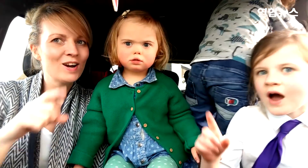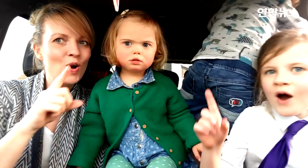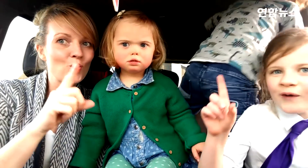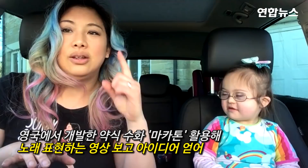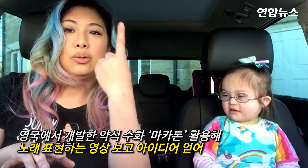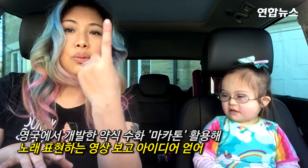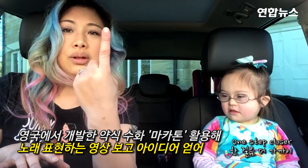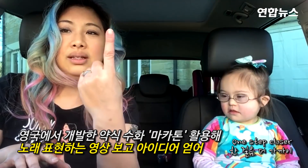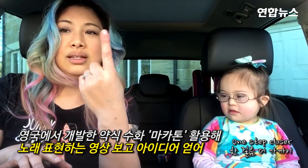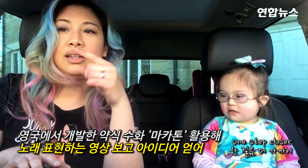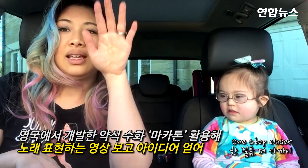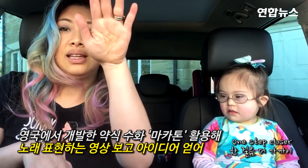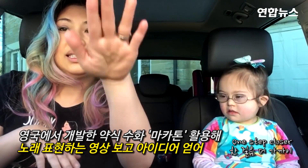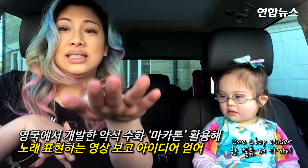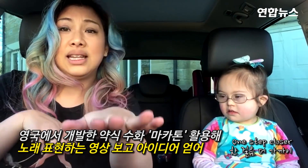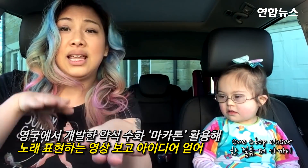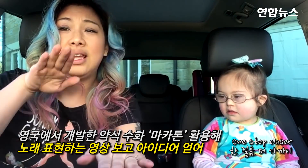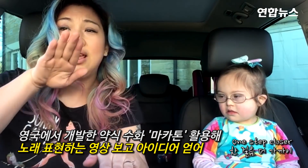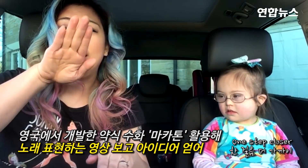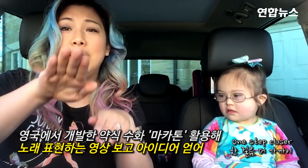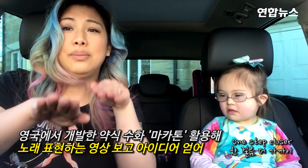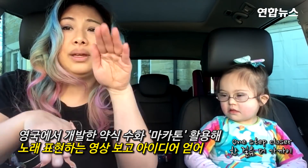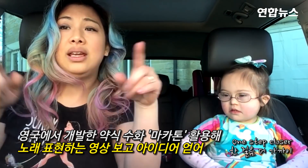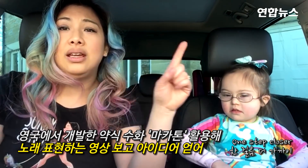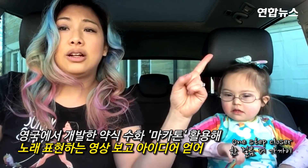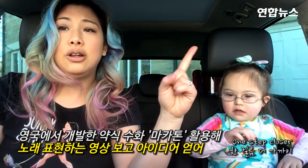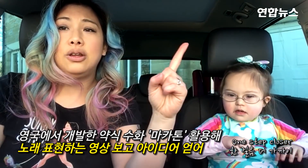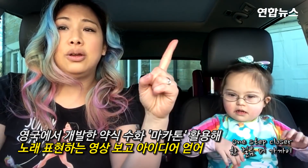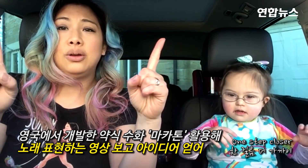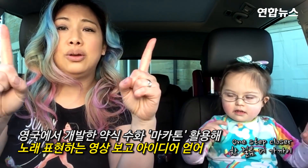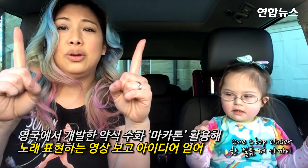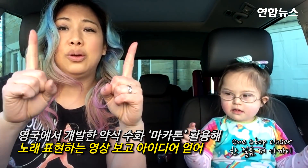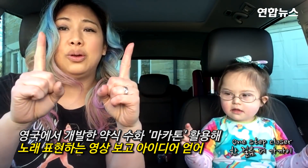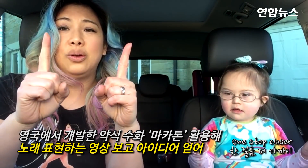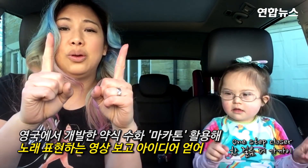One step closer